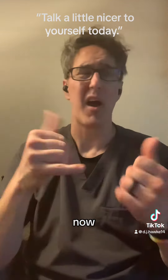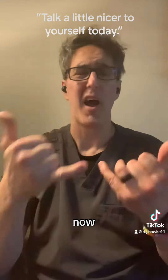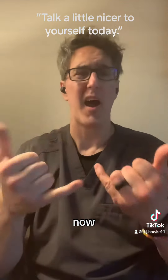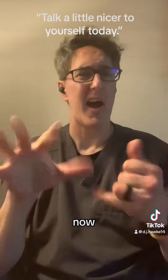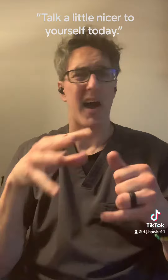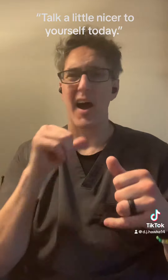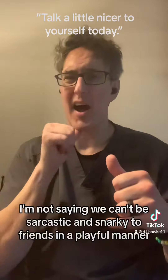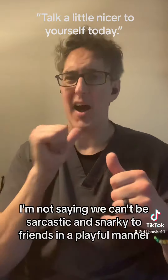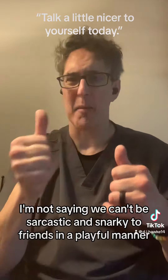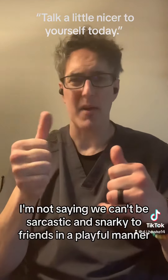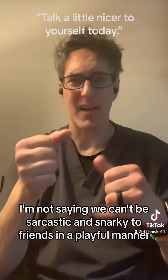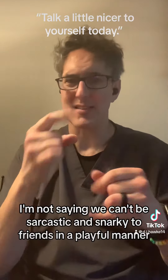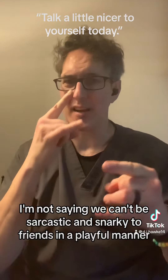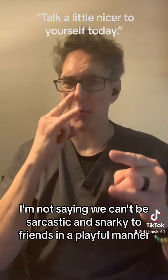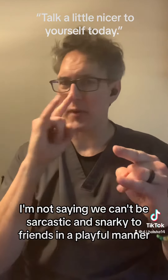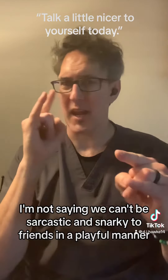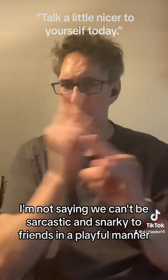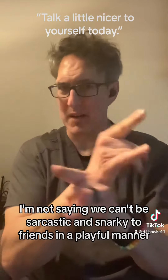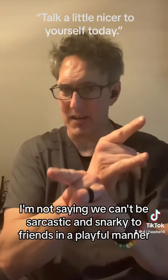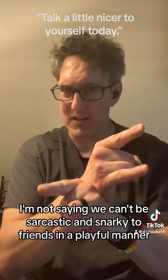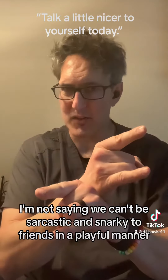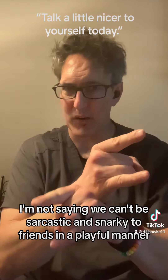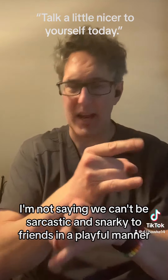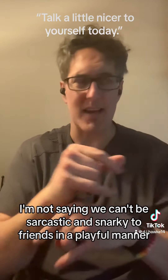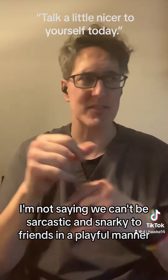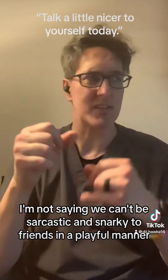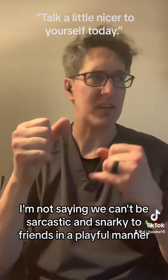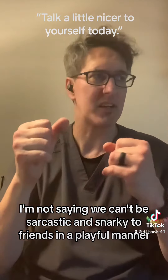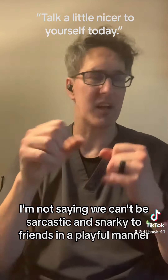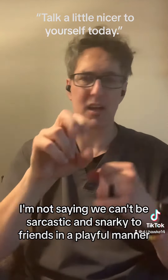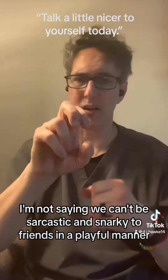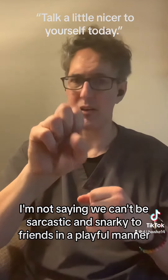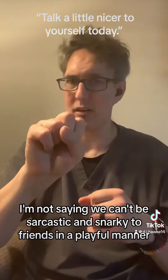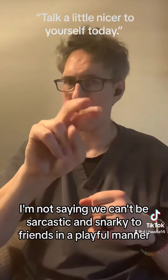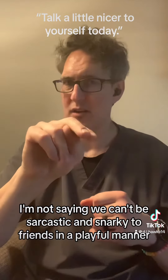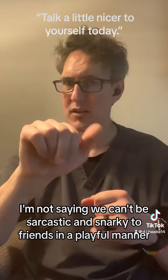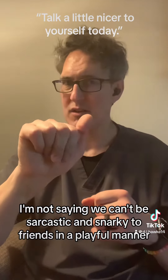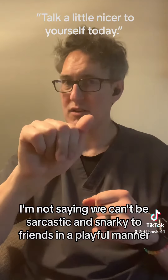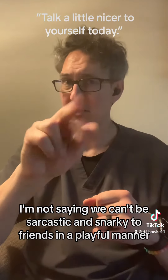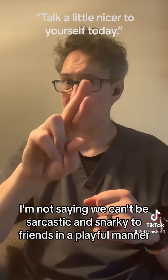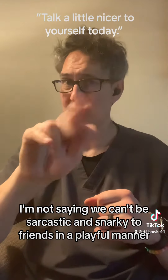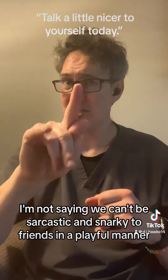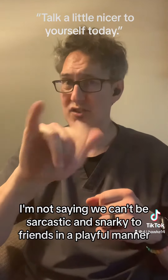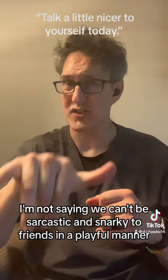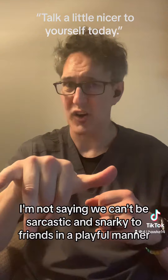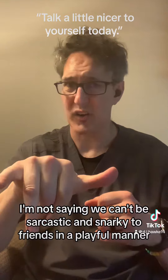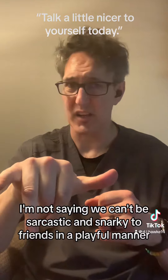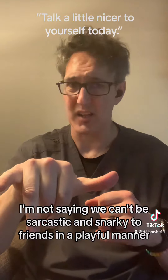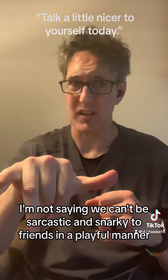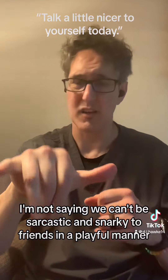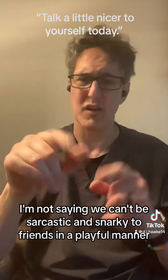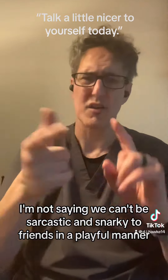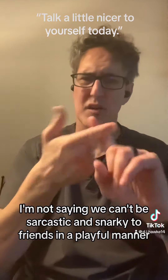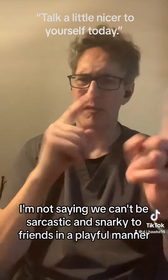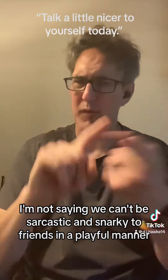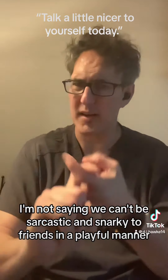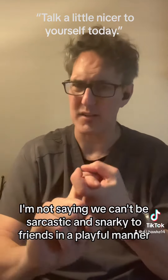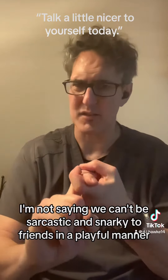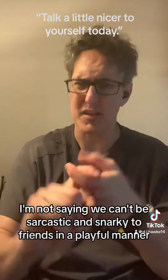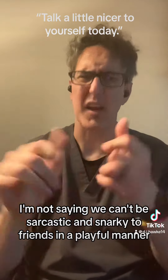I'm not saying we can't be sarcastic and snarky to friends in